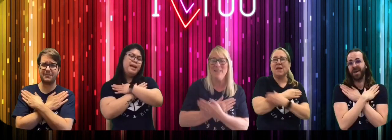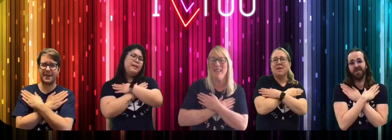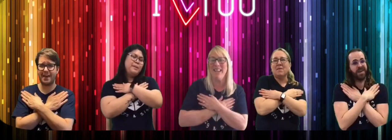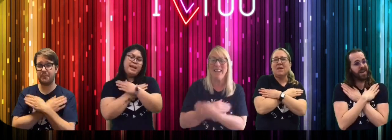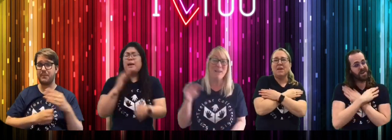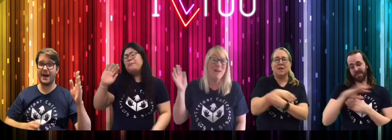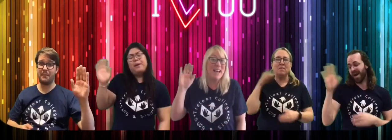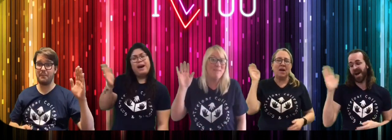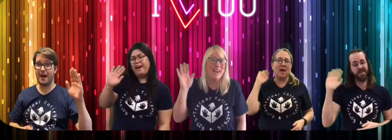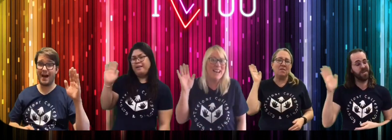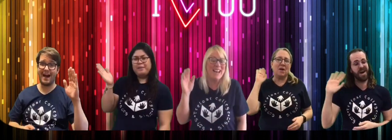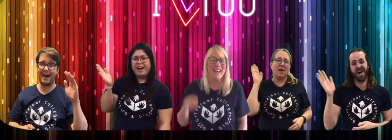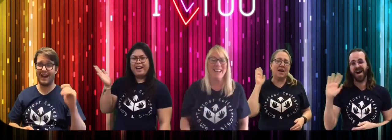baby, bye-bye.